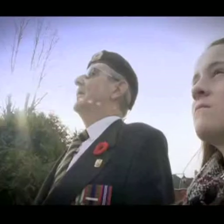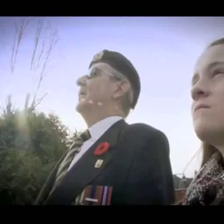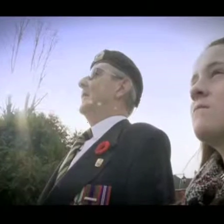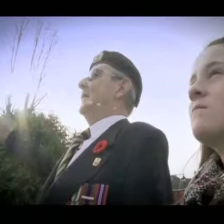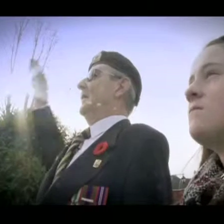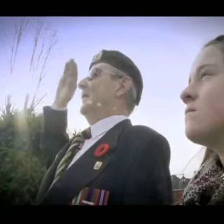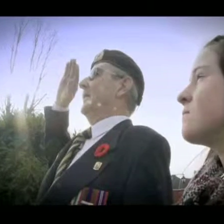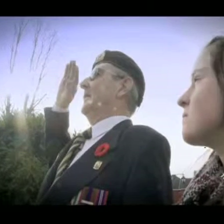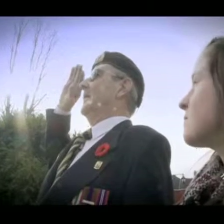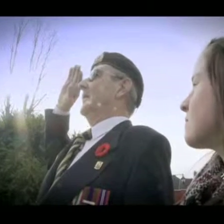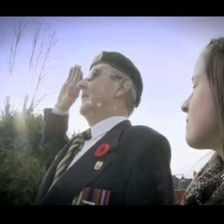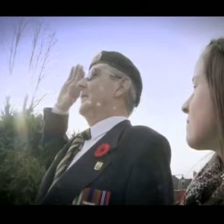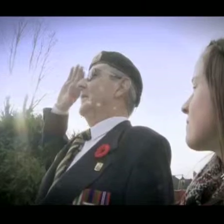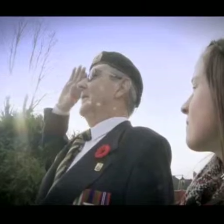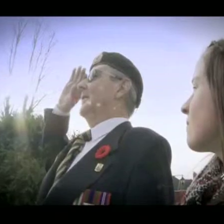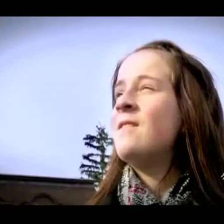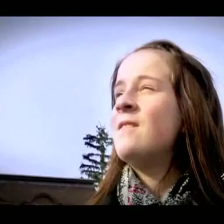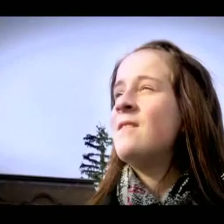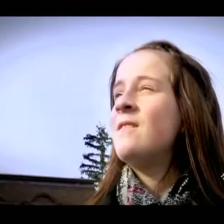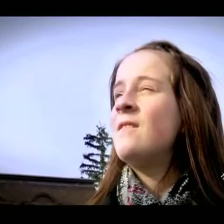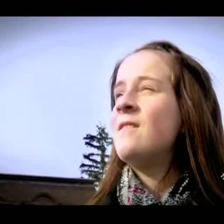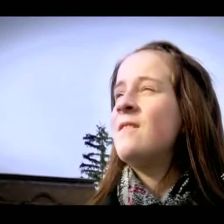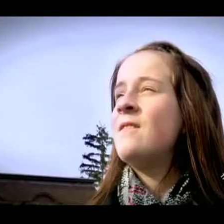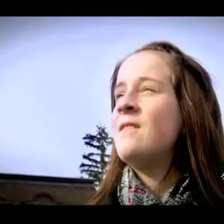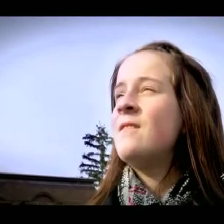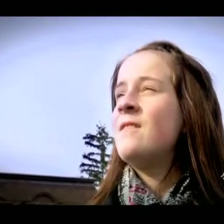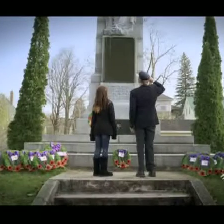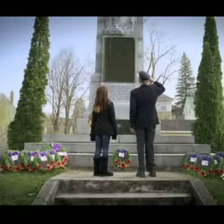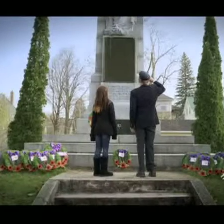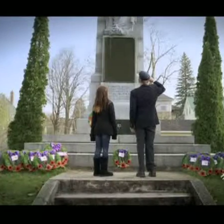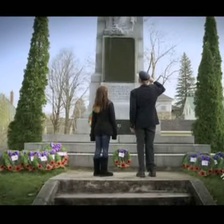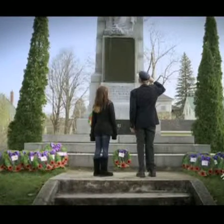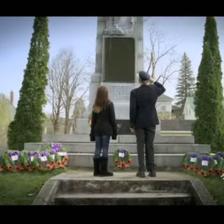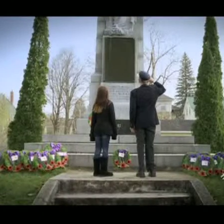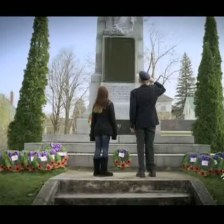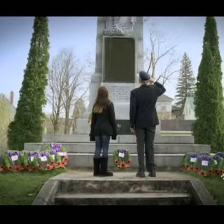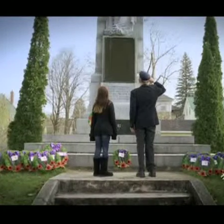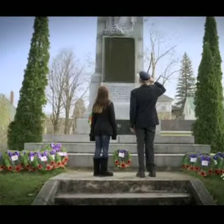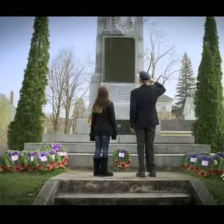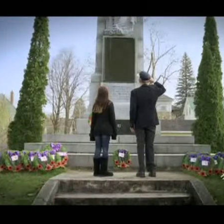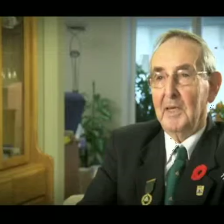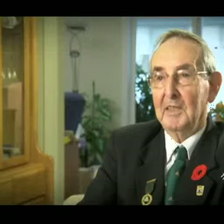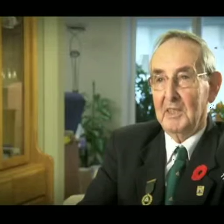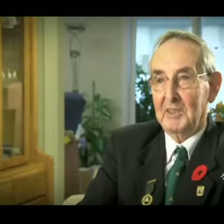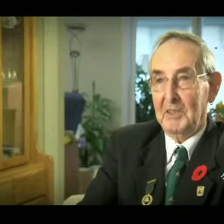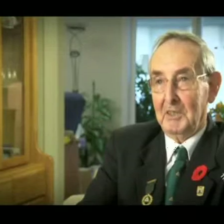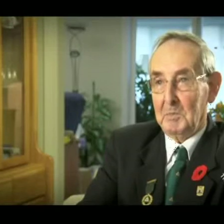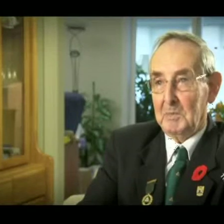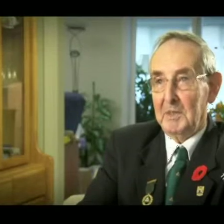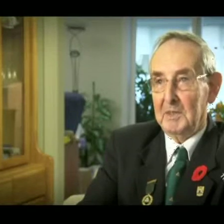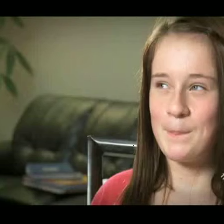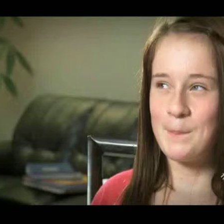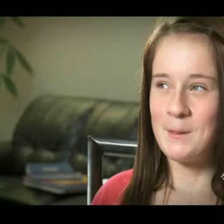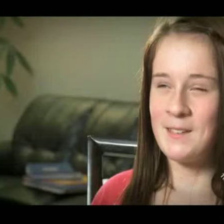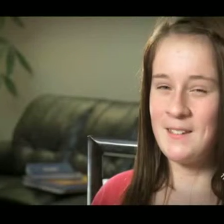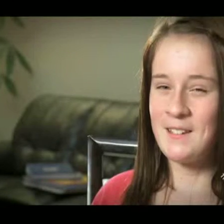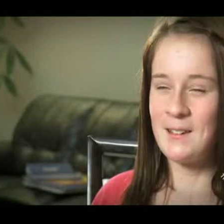It's not teeth ownys. you you I need move on, I Not only do I think I help her, but I think she helps me. Being an